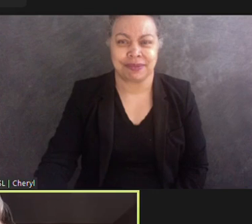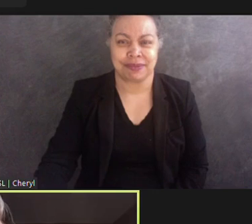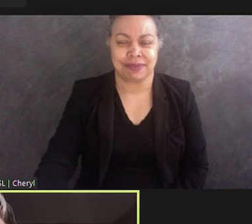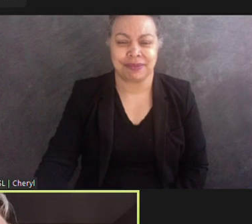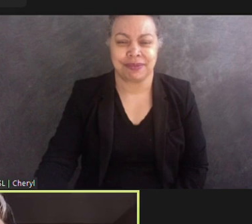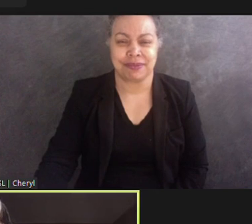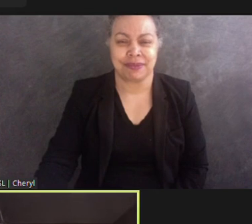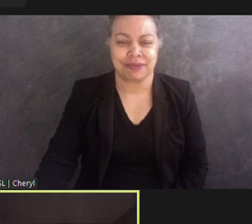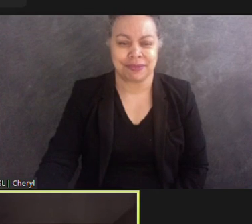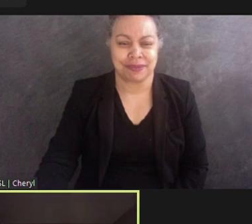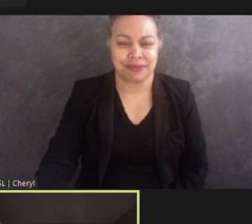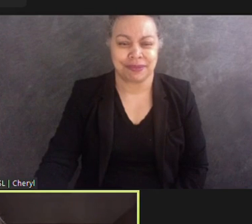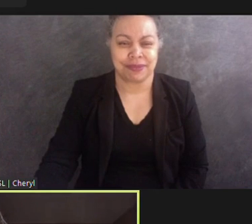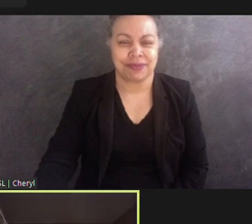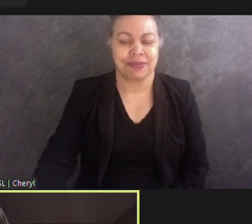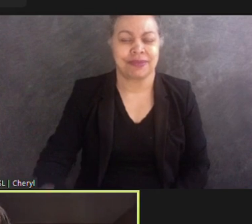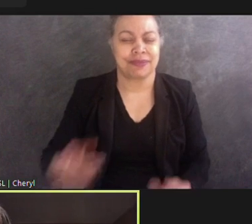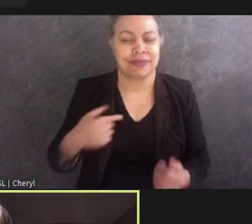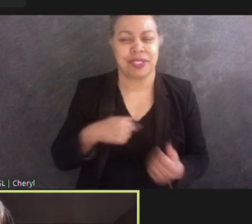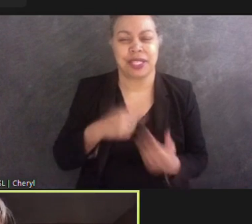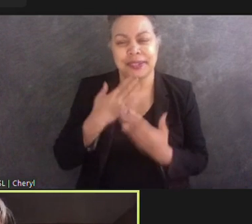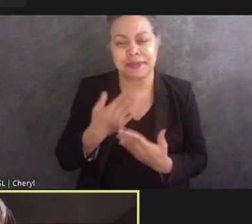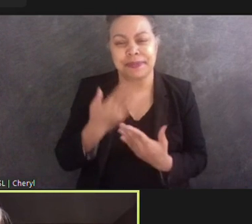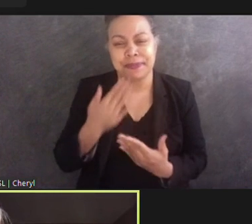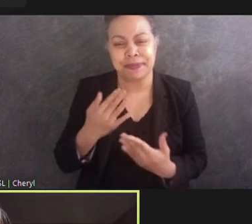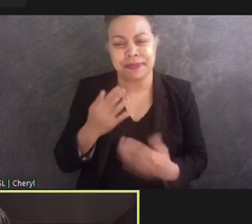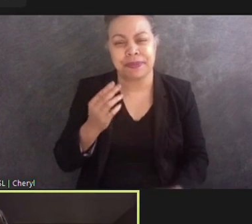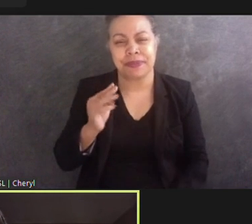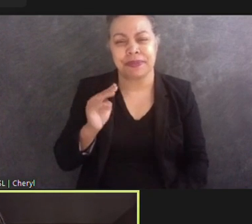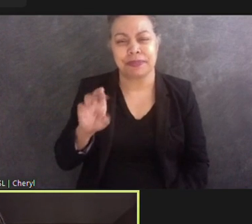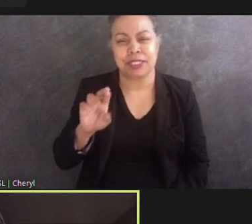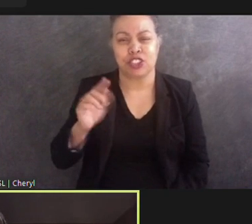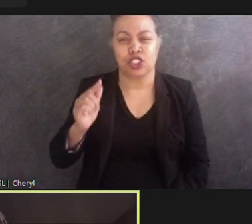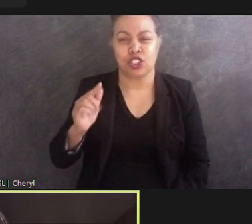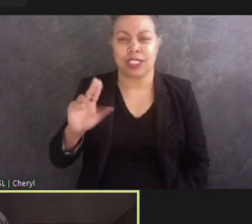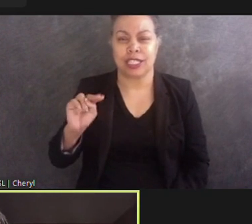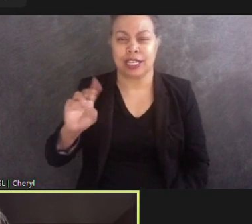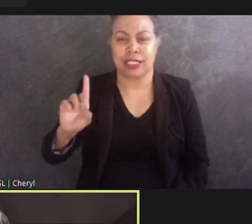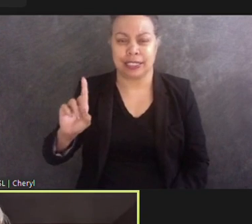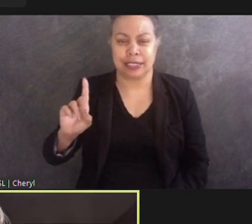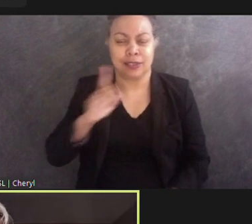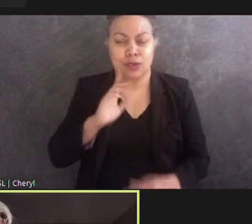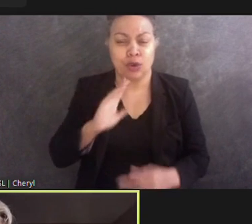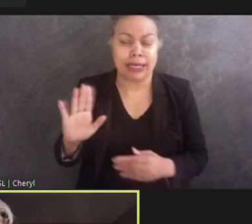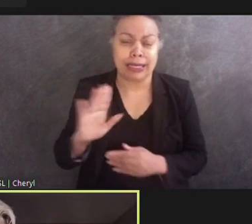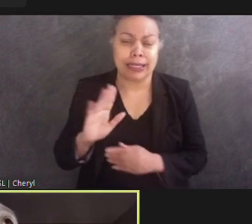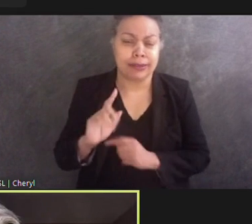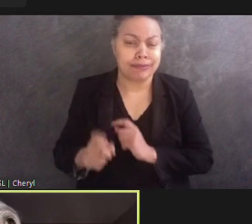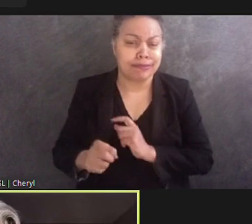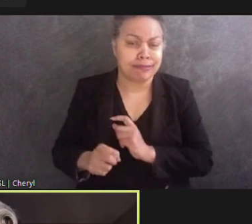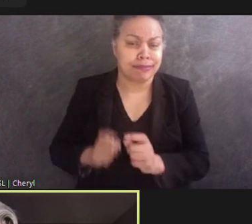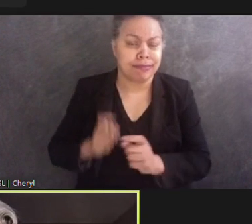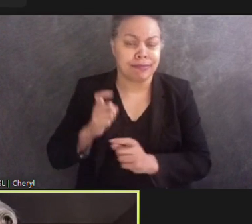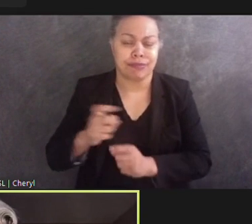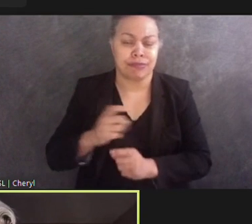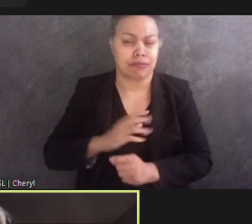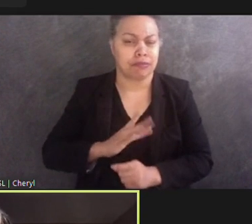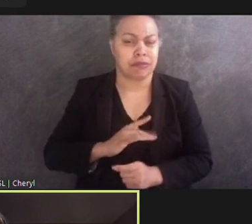We are all very thankful to Mr. Gunn for his tremendous generosity, um, and also his generosity that makes